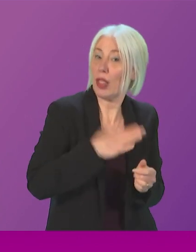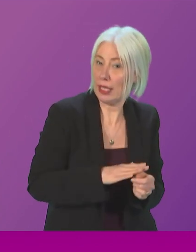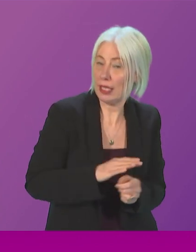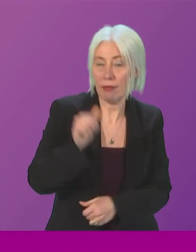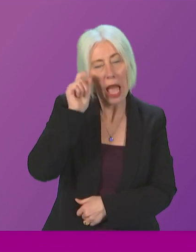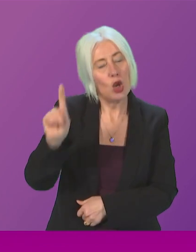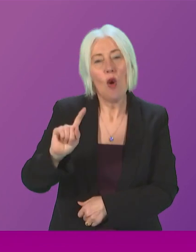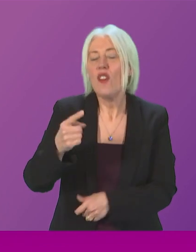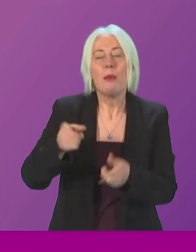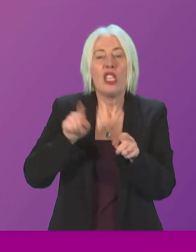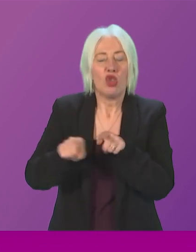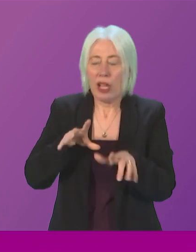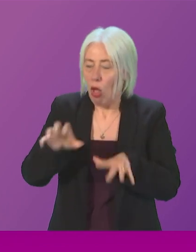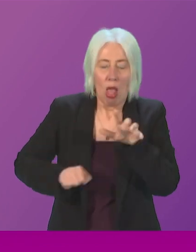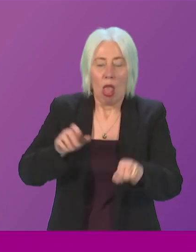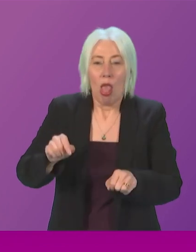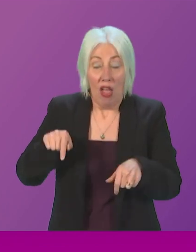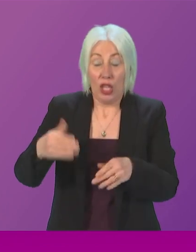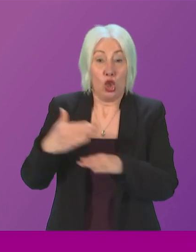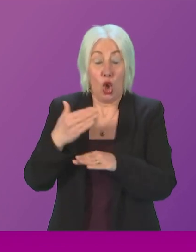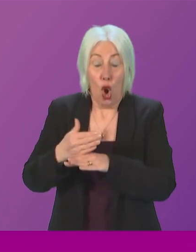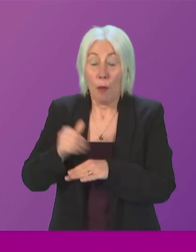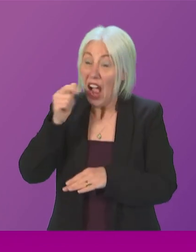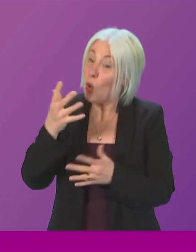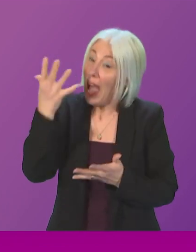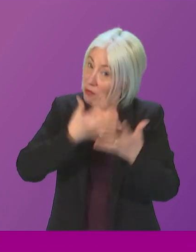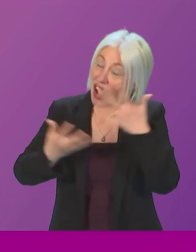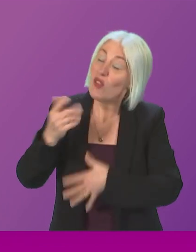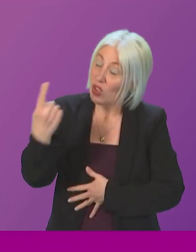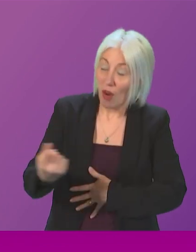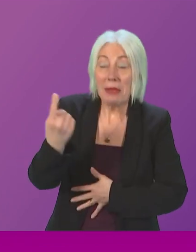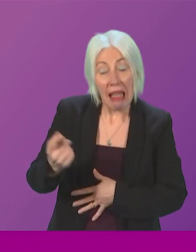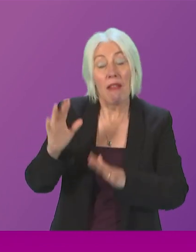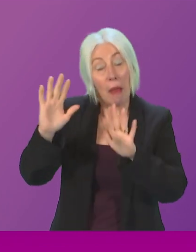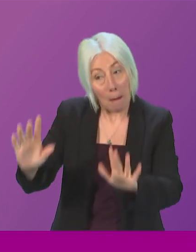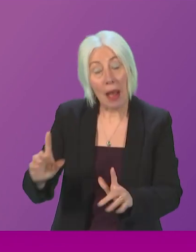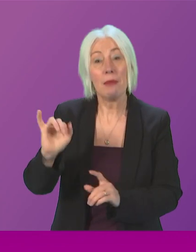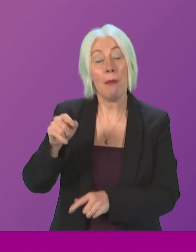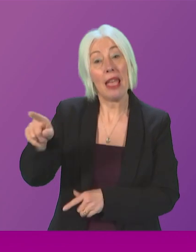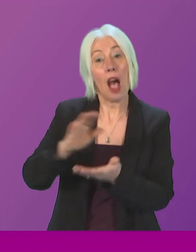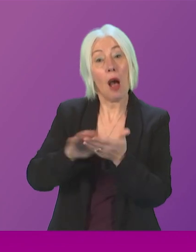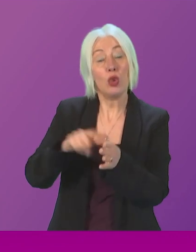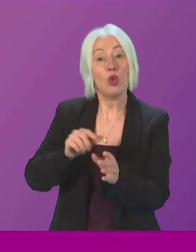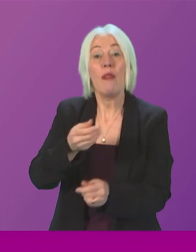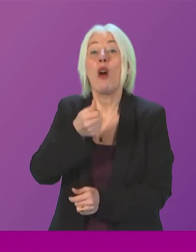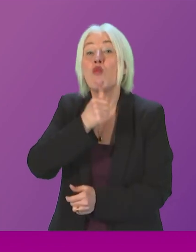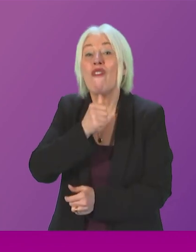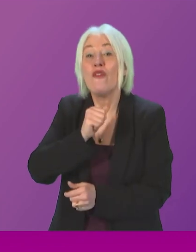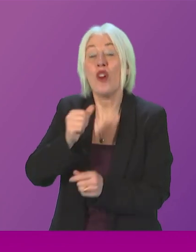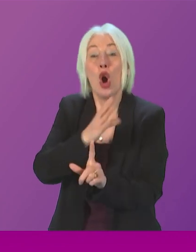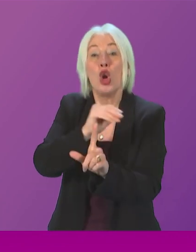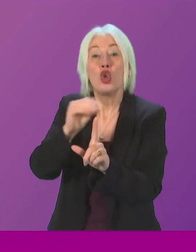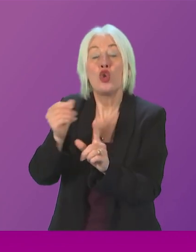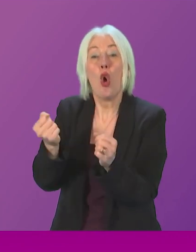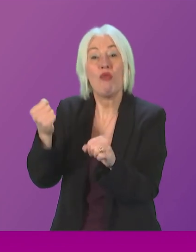find his feet. I know the job can be quite confusing for him. So isn't it the case that he prefers a Tory government because it's